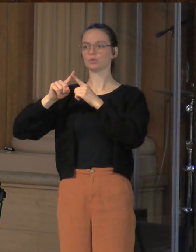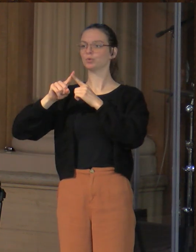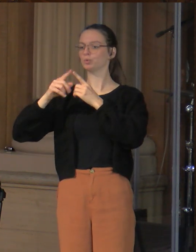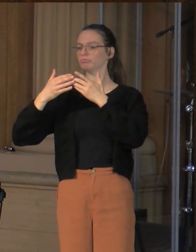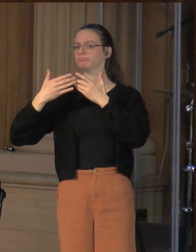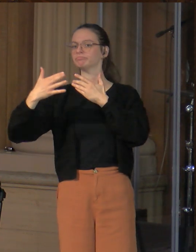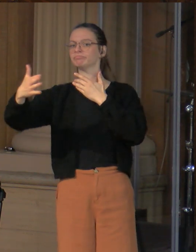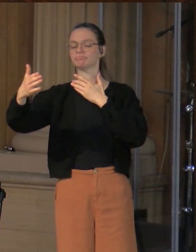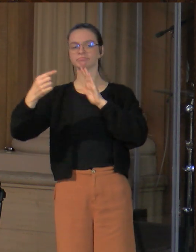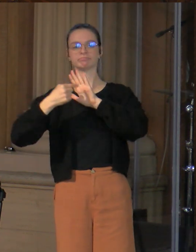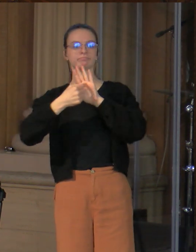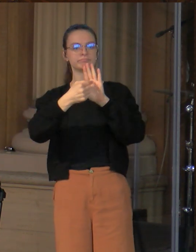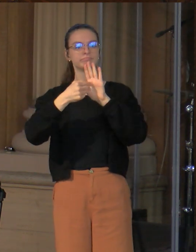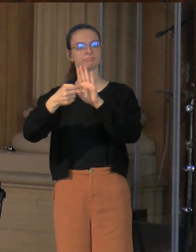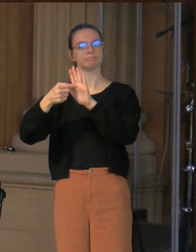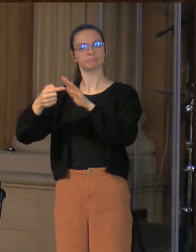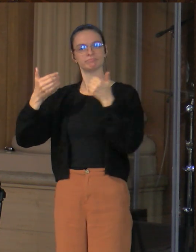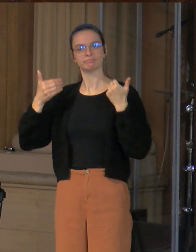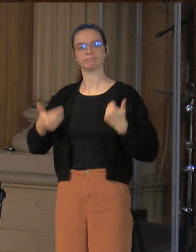follow that Jesus was who he said he was.